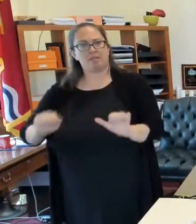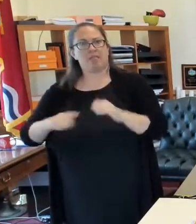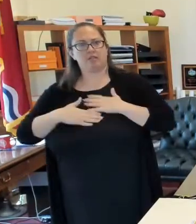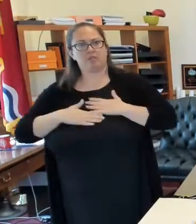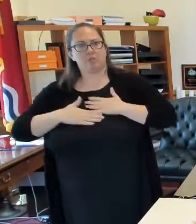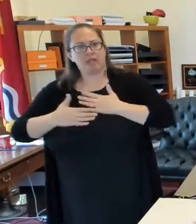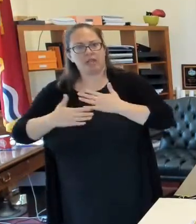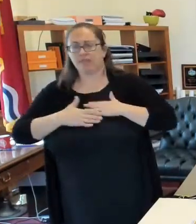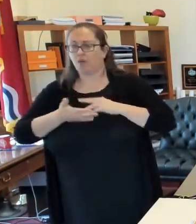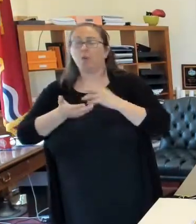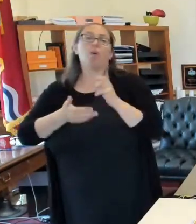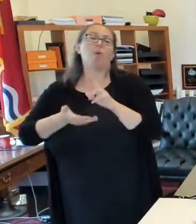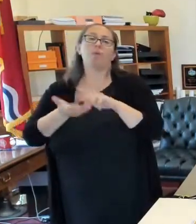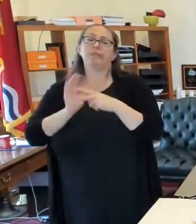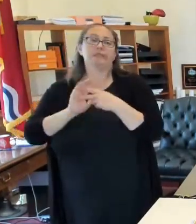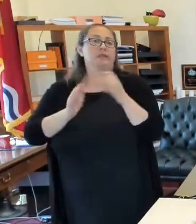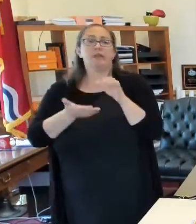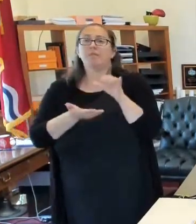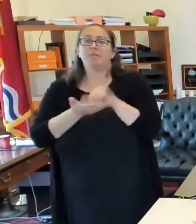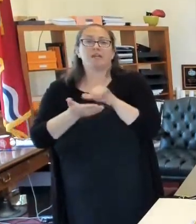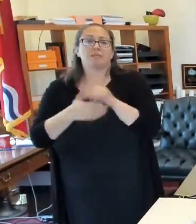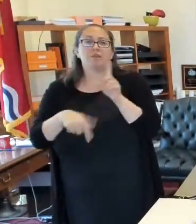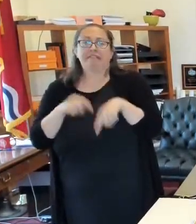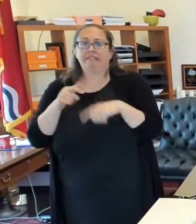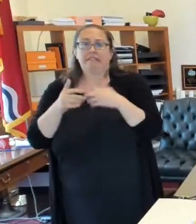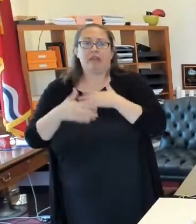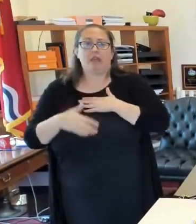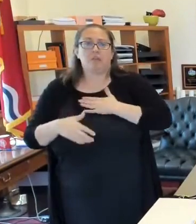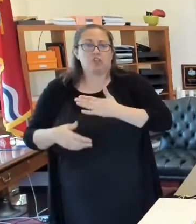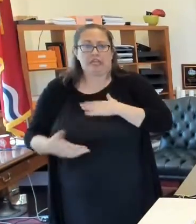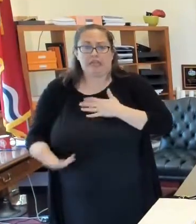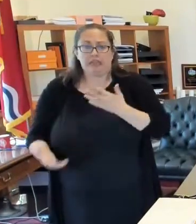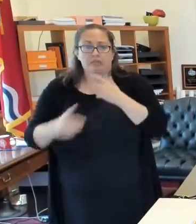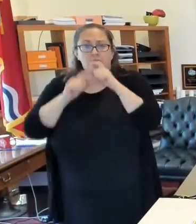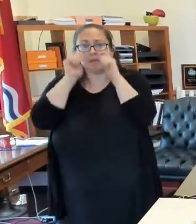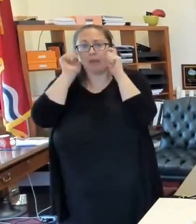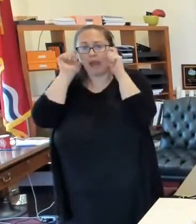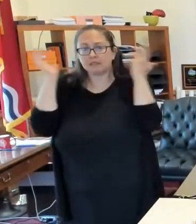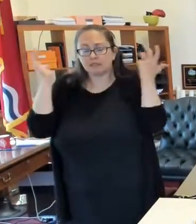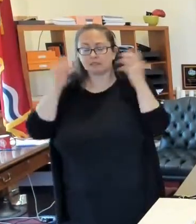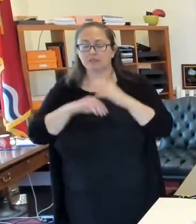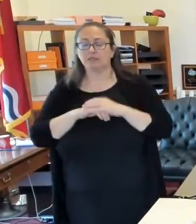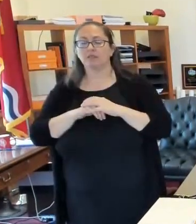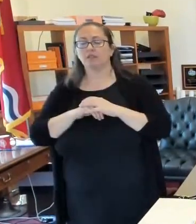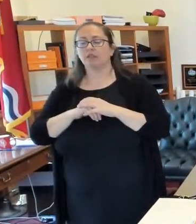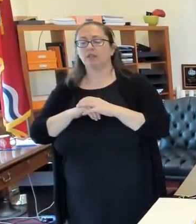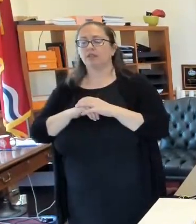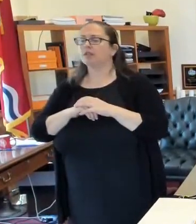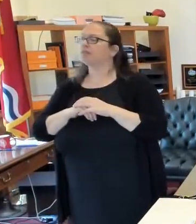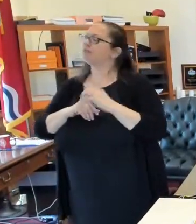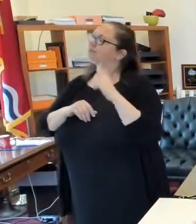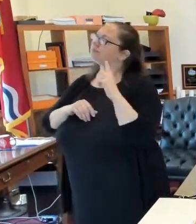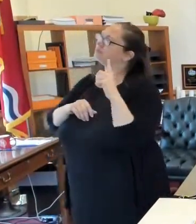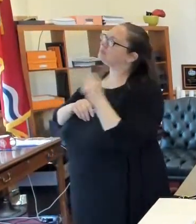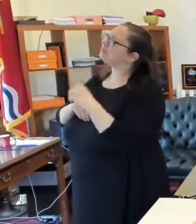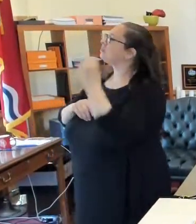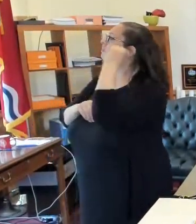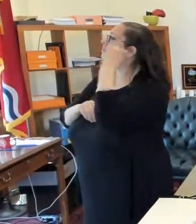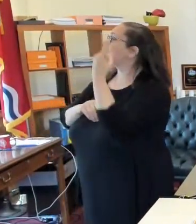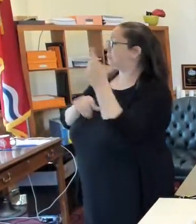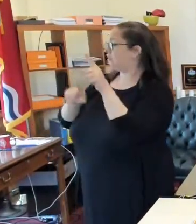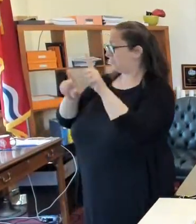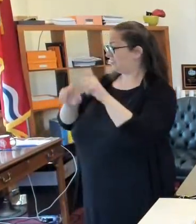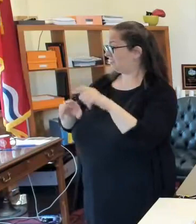someone to wear a mask. And then final question for today, Megan's question. If someone tests positive of